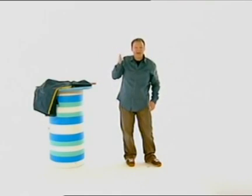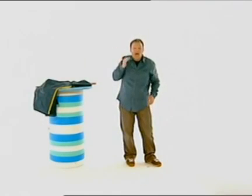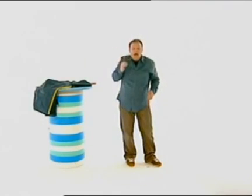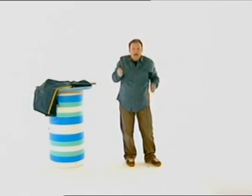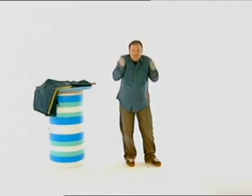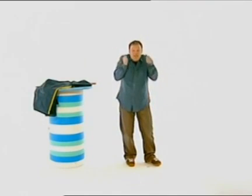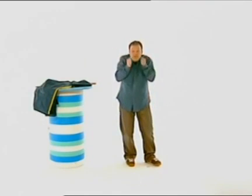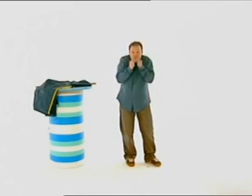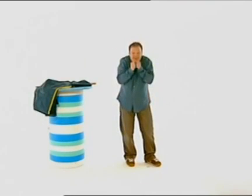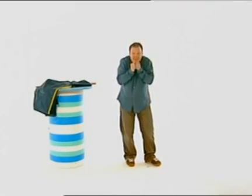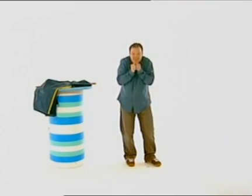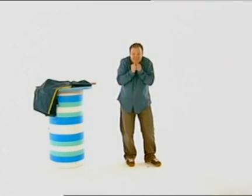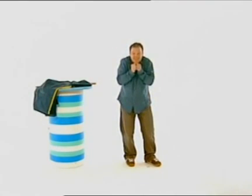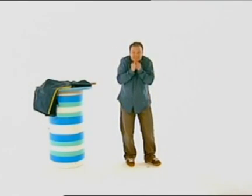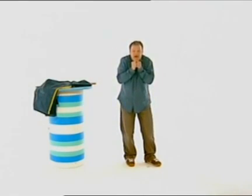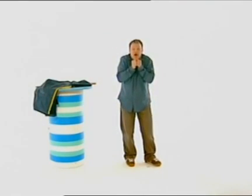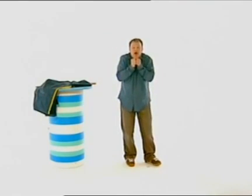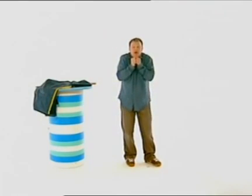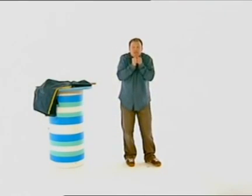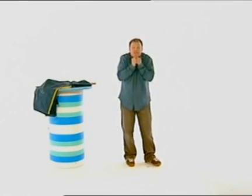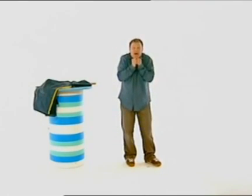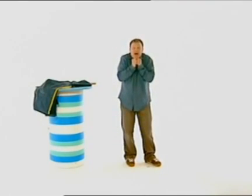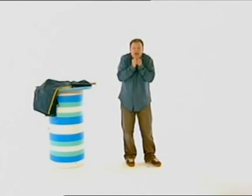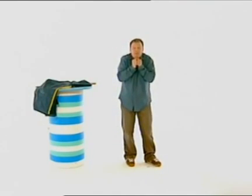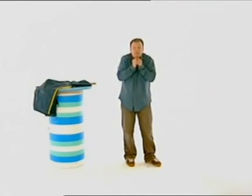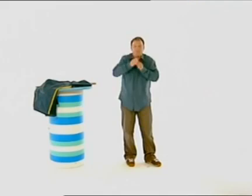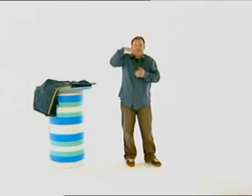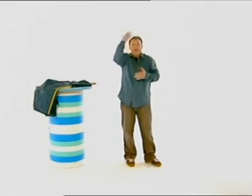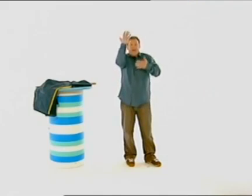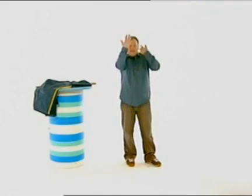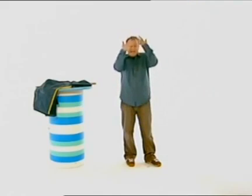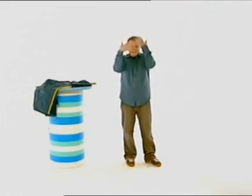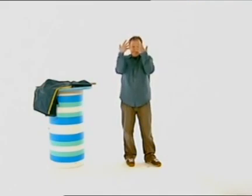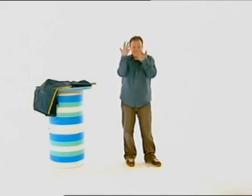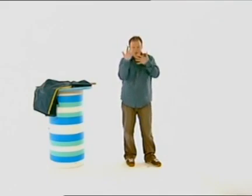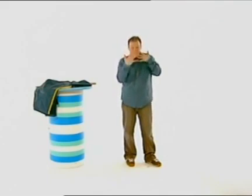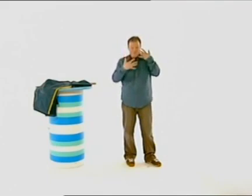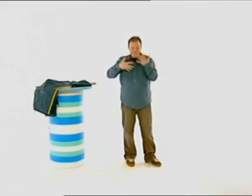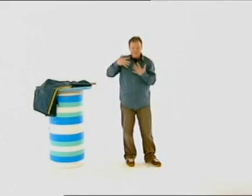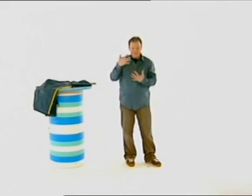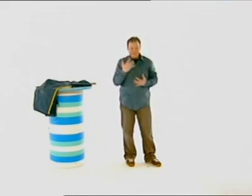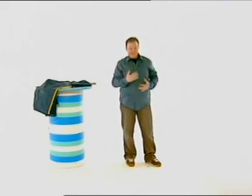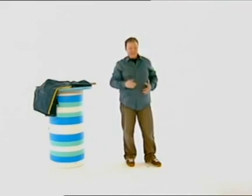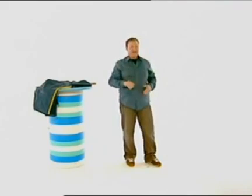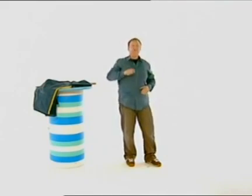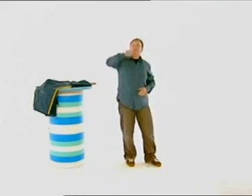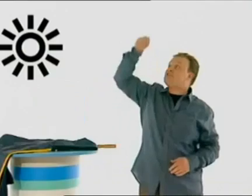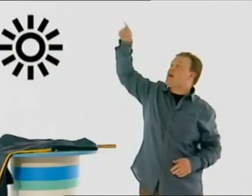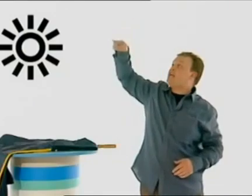And in the wintertime, it snows. Here comes the sun,